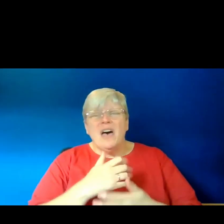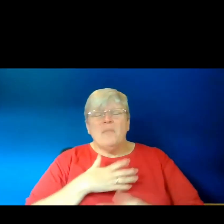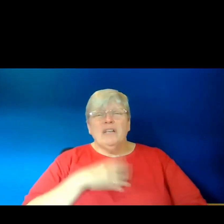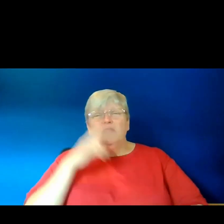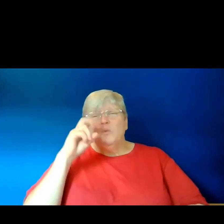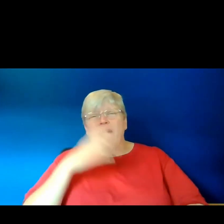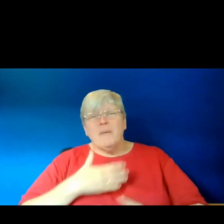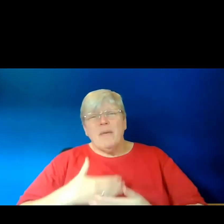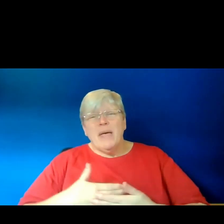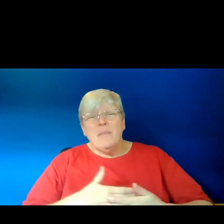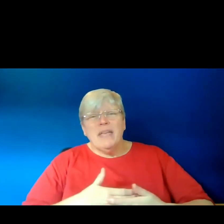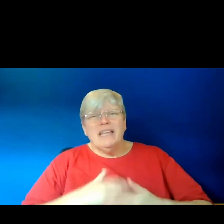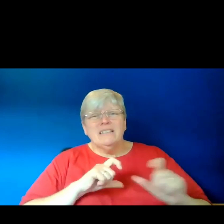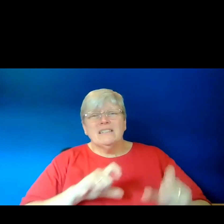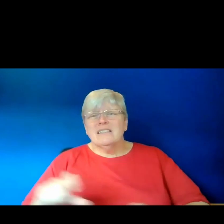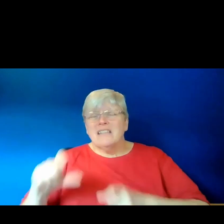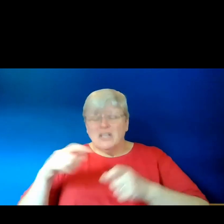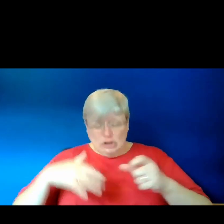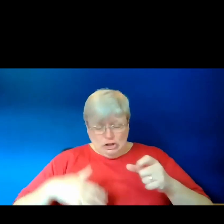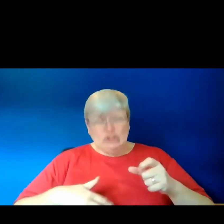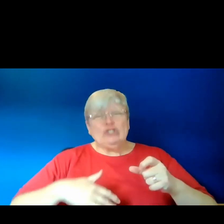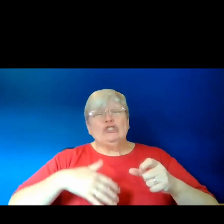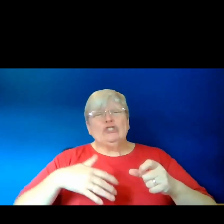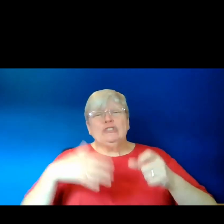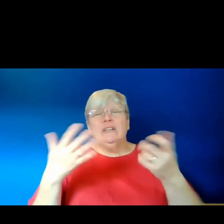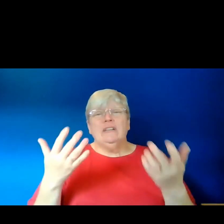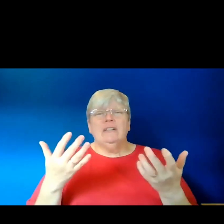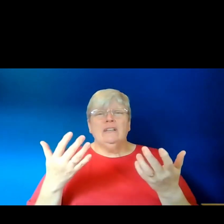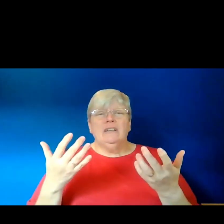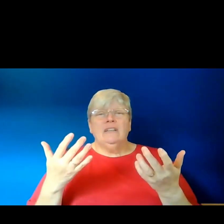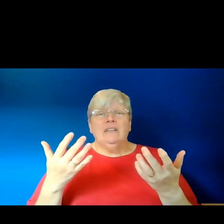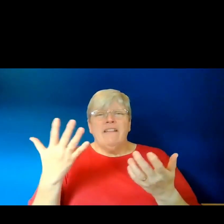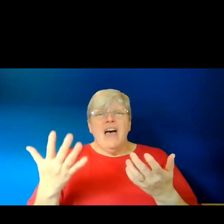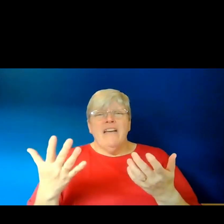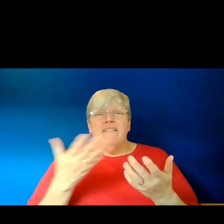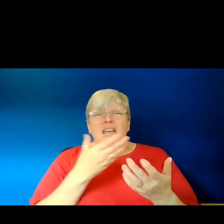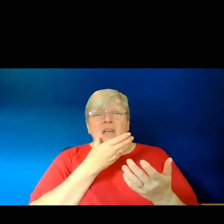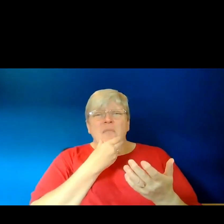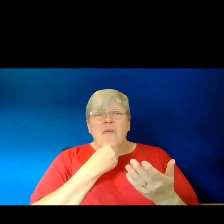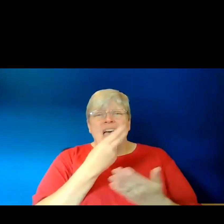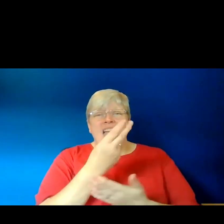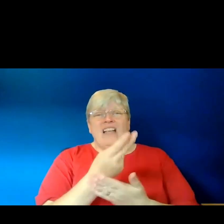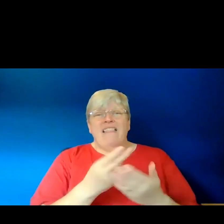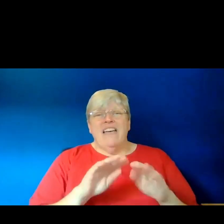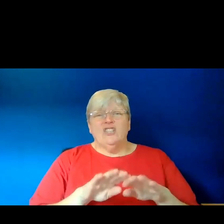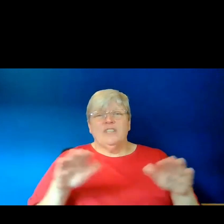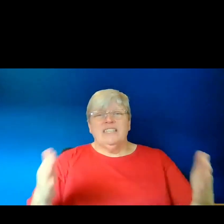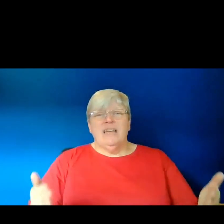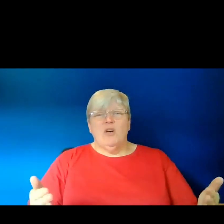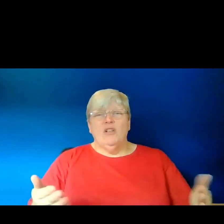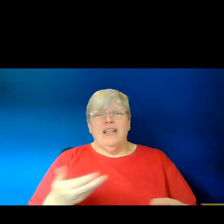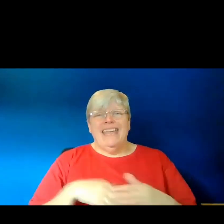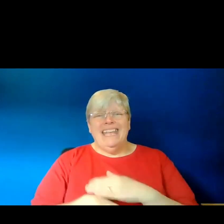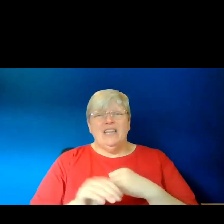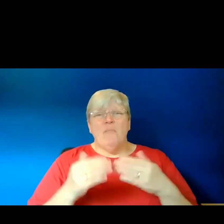12th child, still inside her. 15. A man who lies on a table,